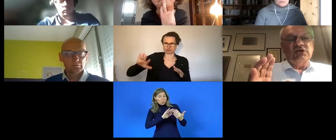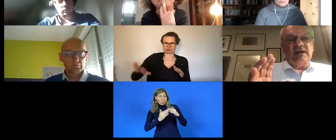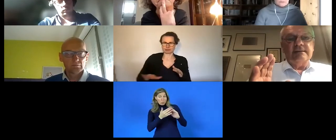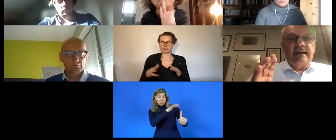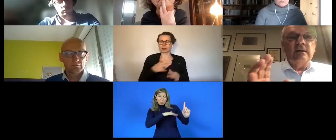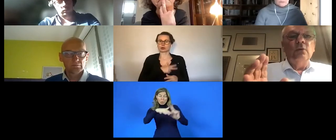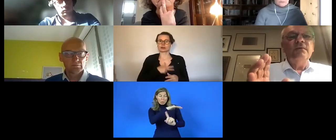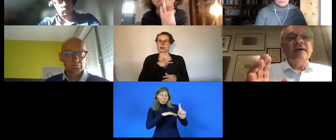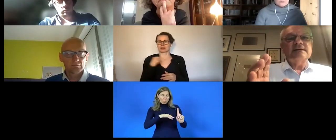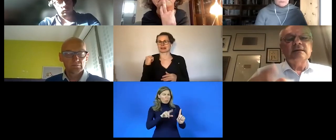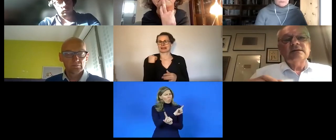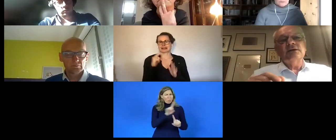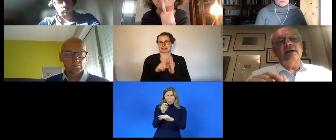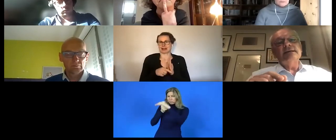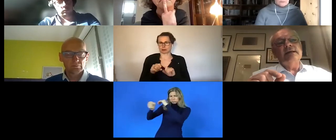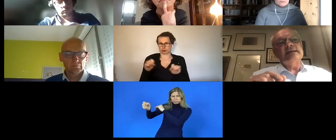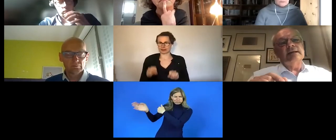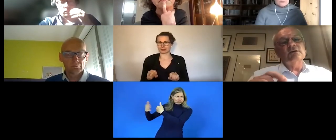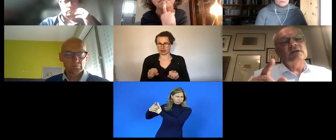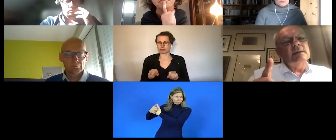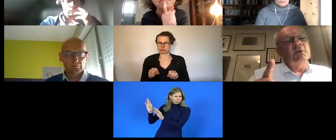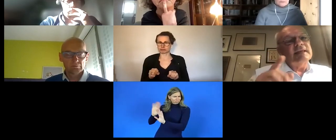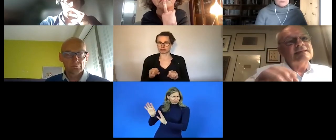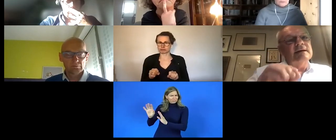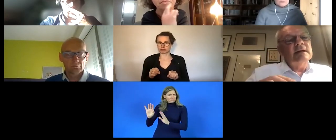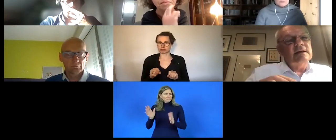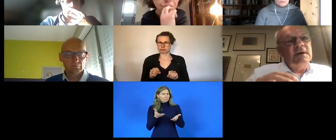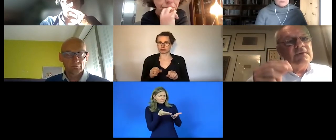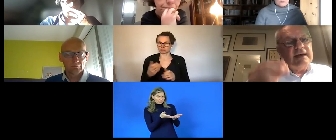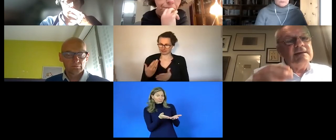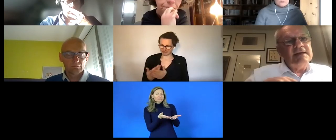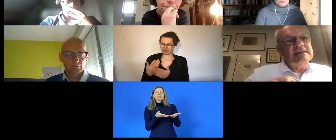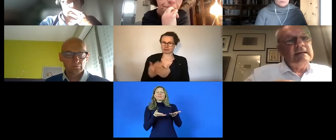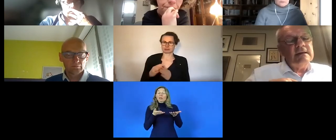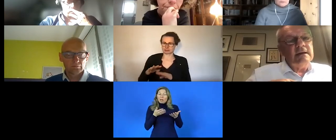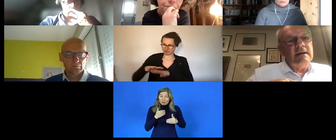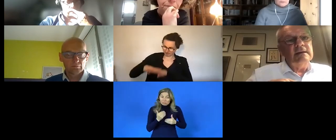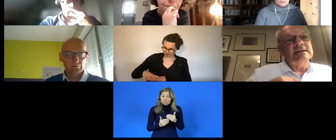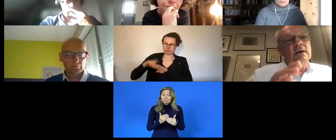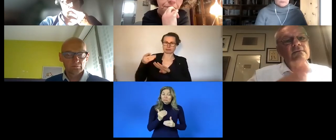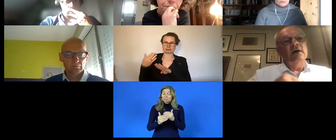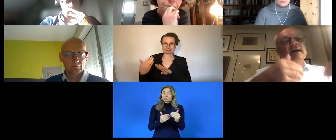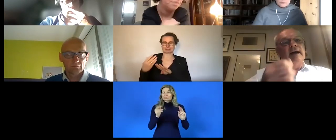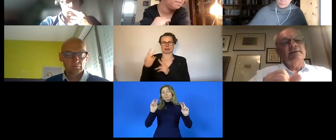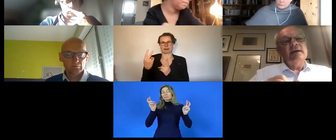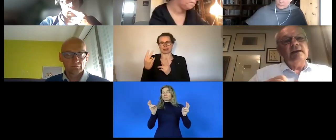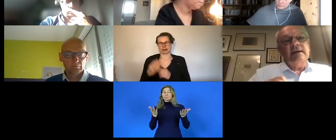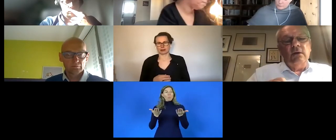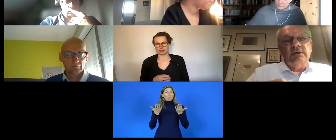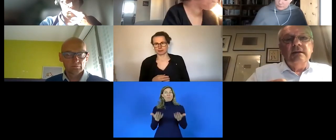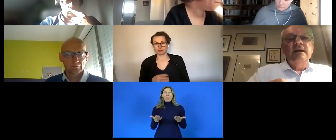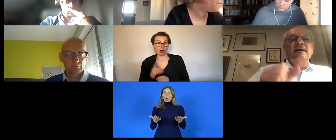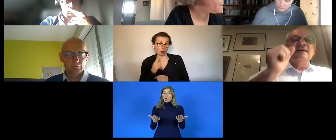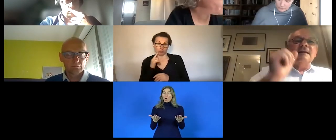environment environment and their families and that is how we created a very modern and up-to-date